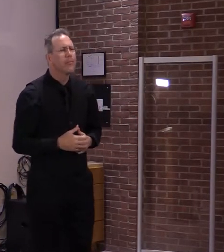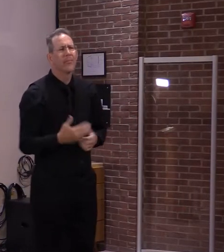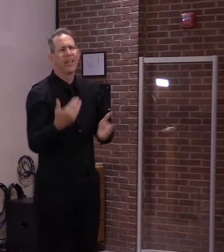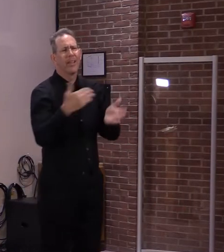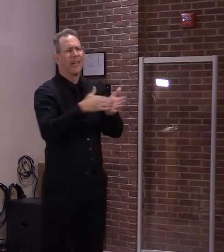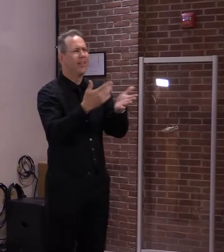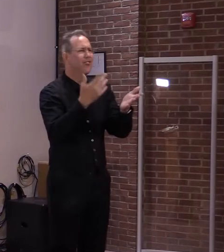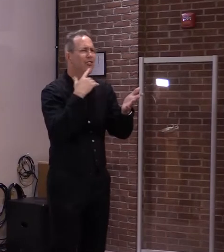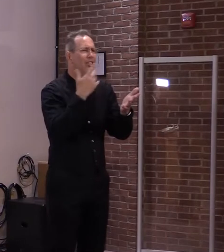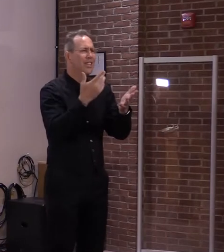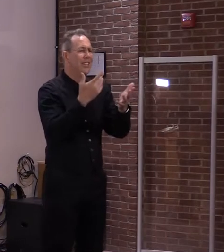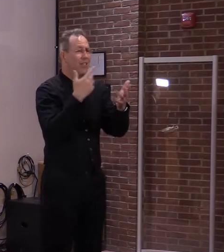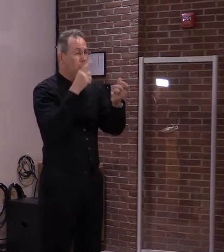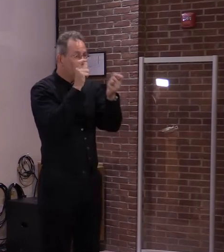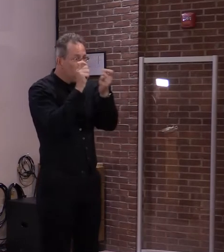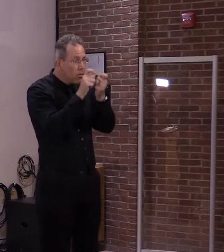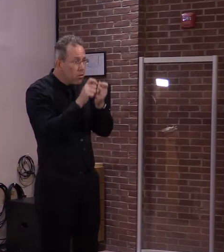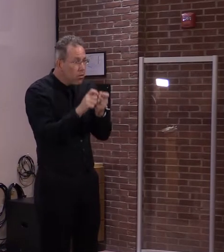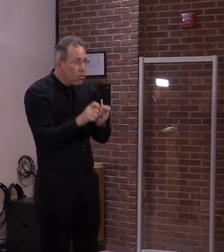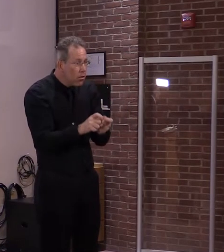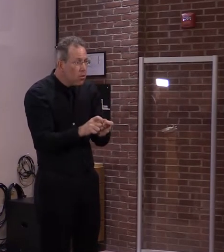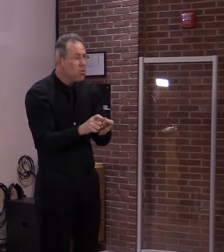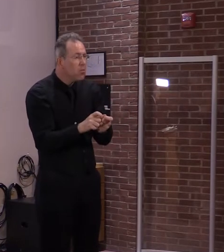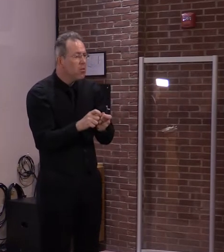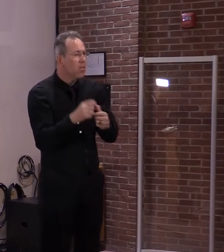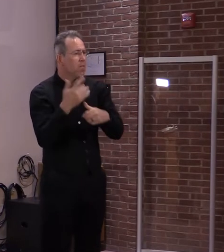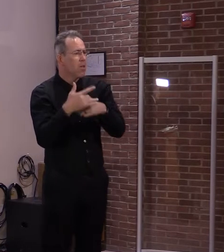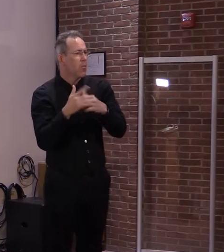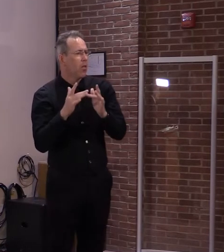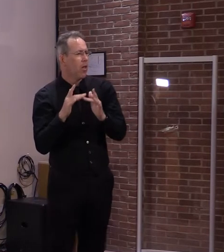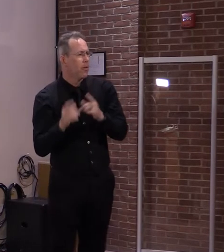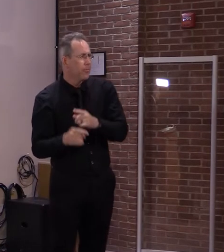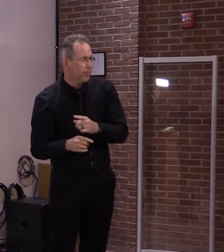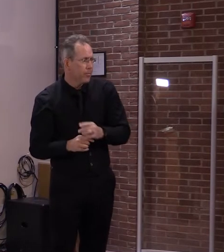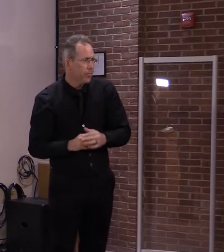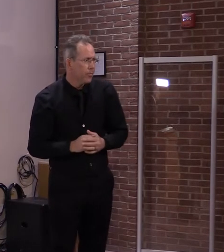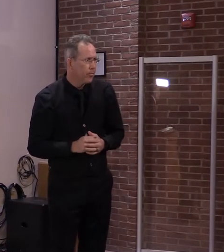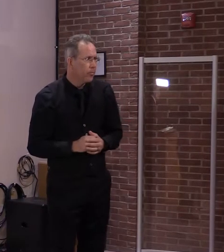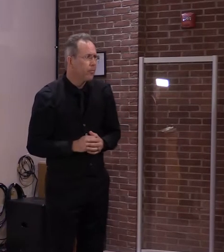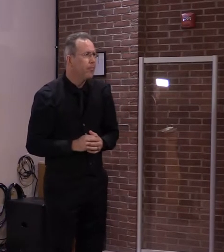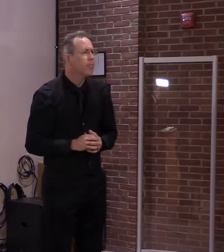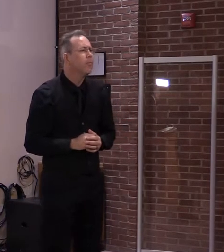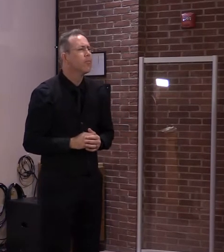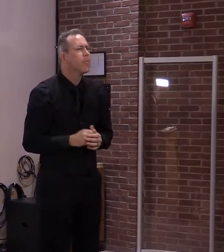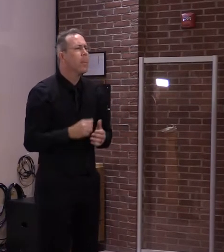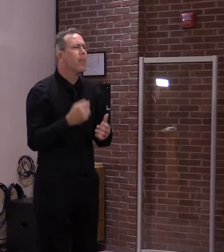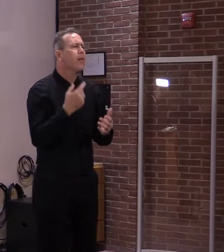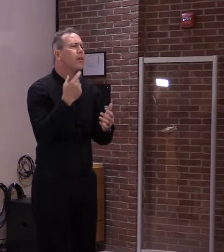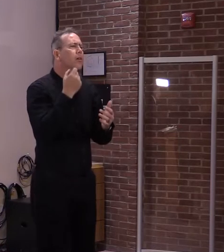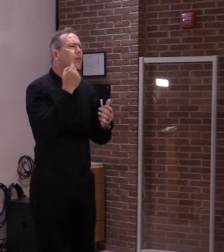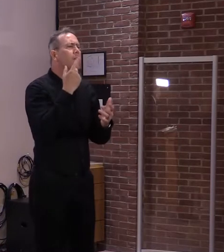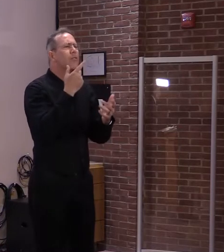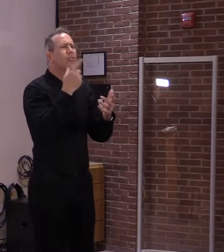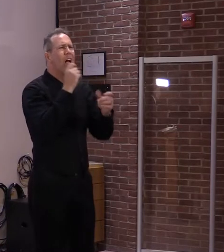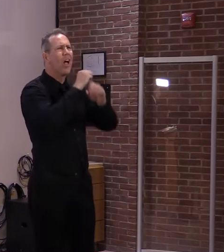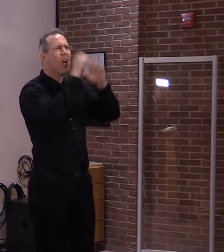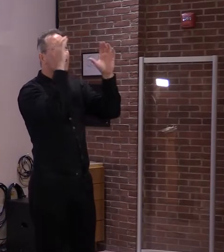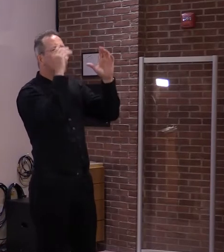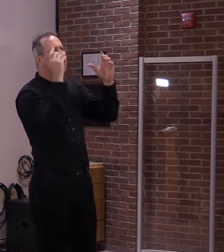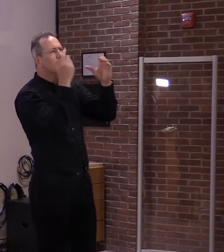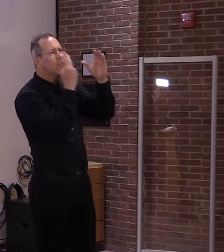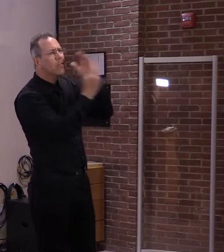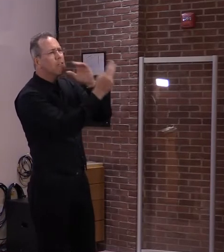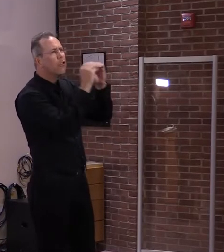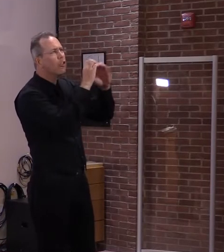conversations around what long term looks like in those cases, and I expect